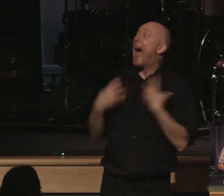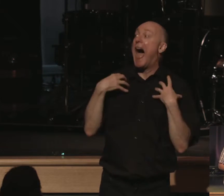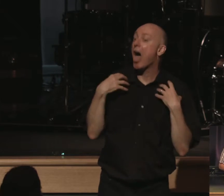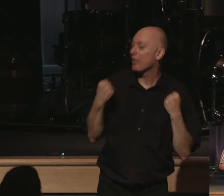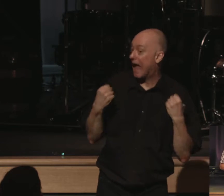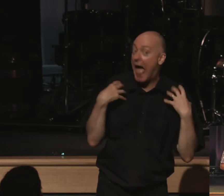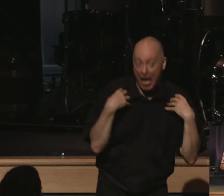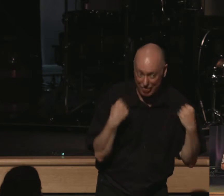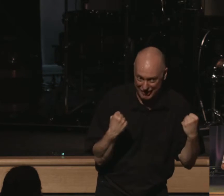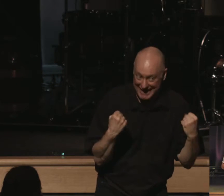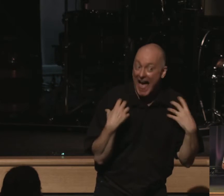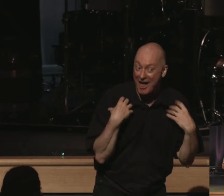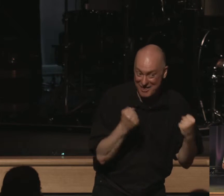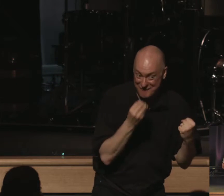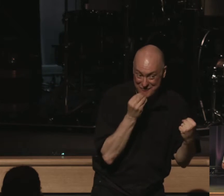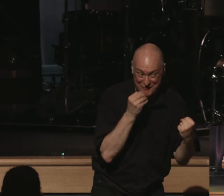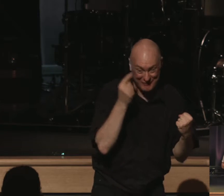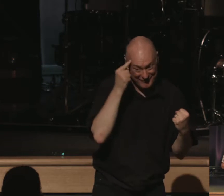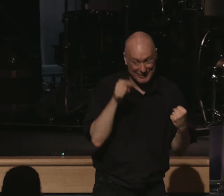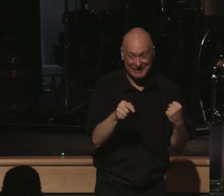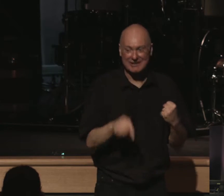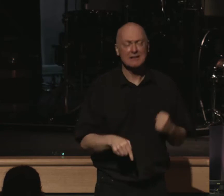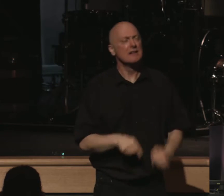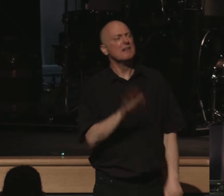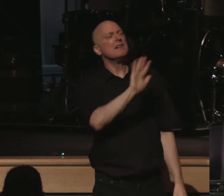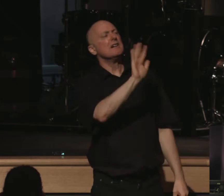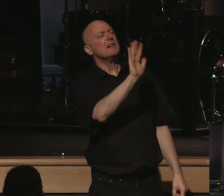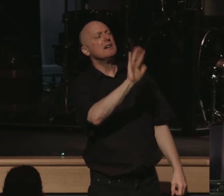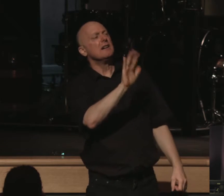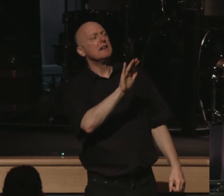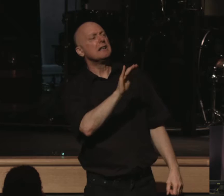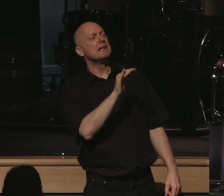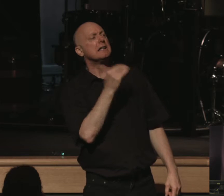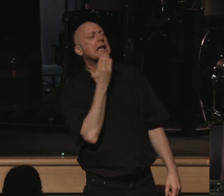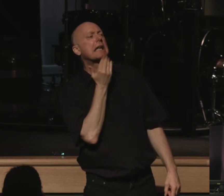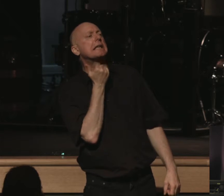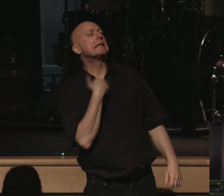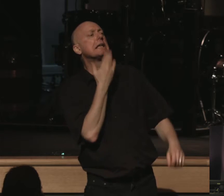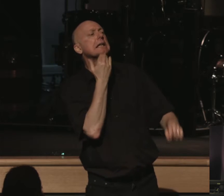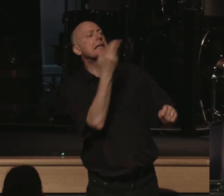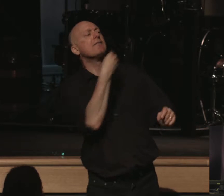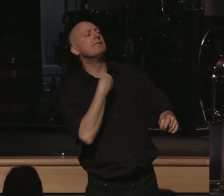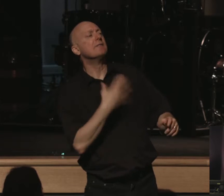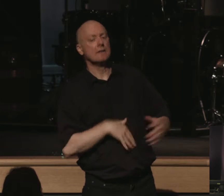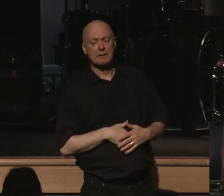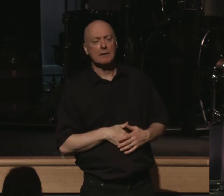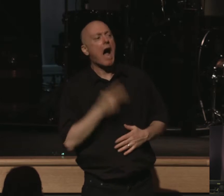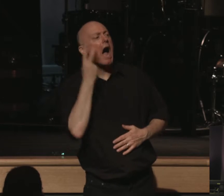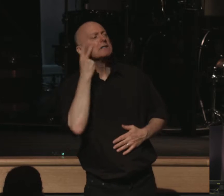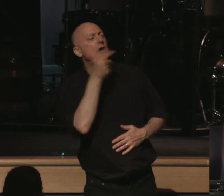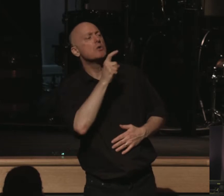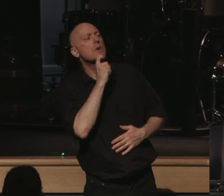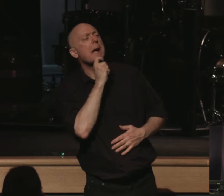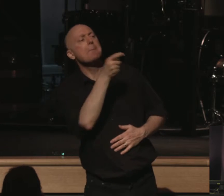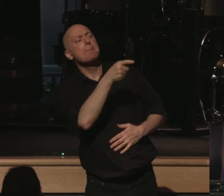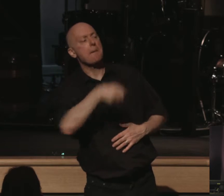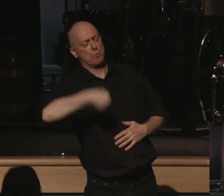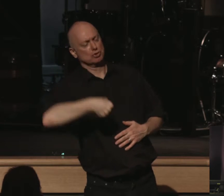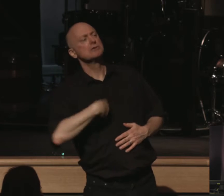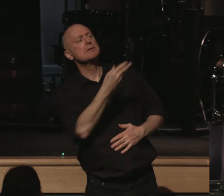Healthy food for you. And they say, no, well, how about that candy you got? I saw some gum in the purse there. Can I